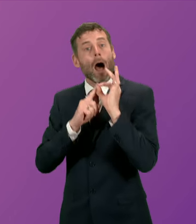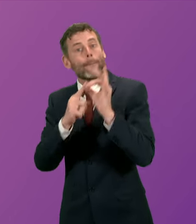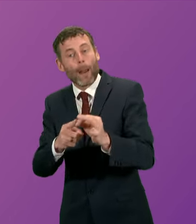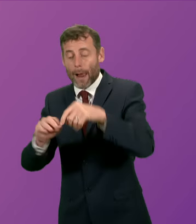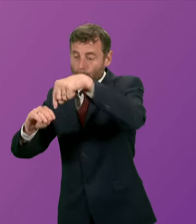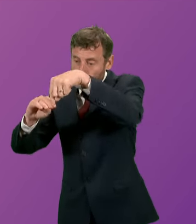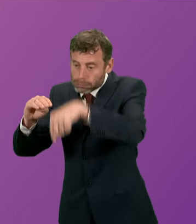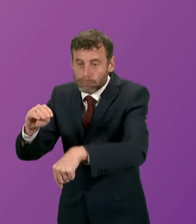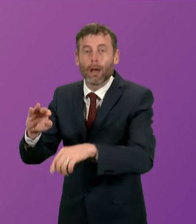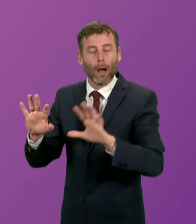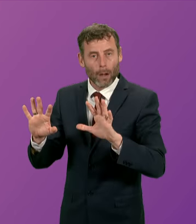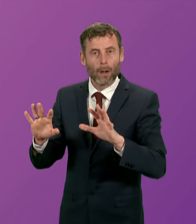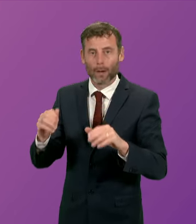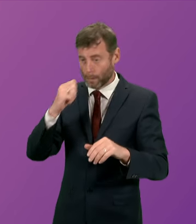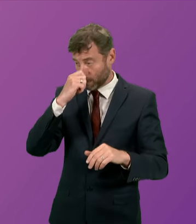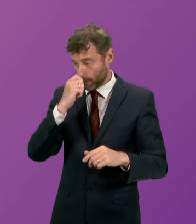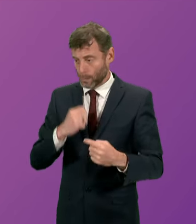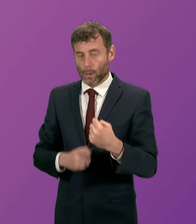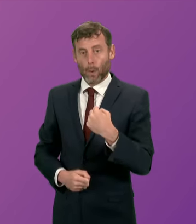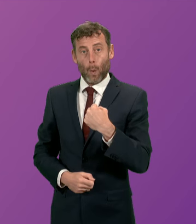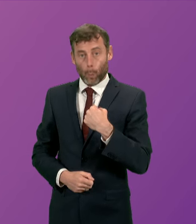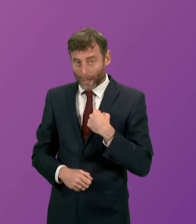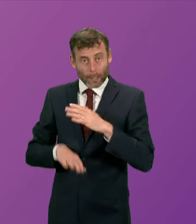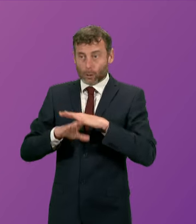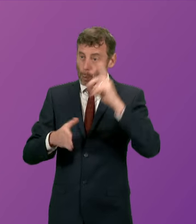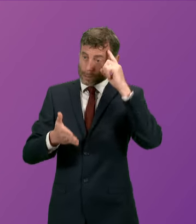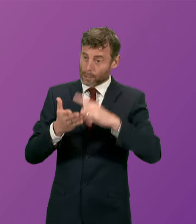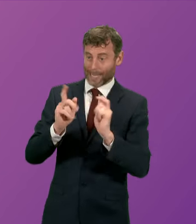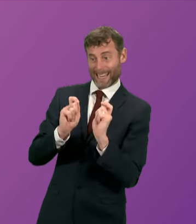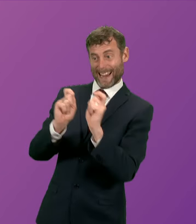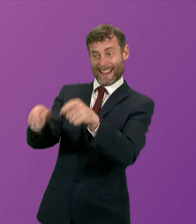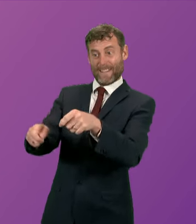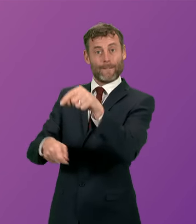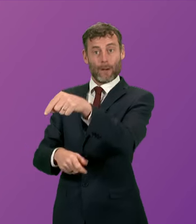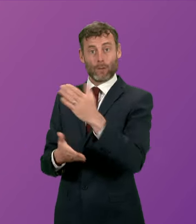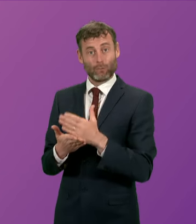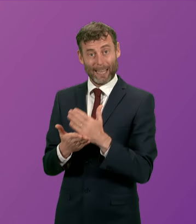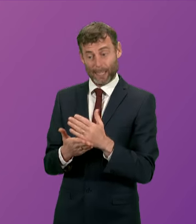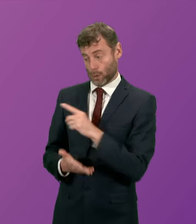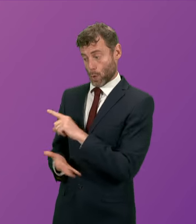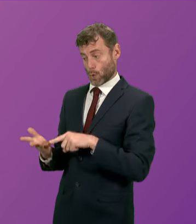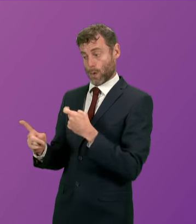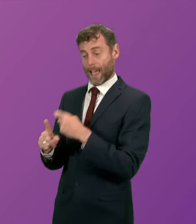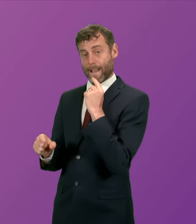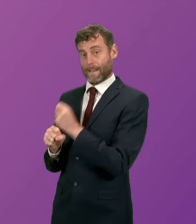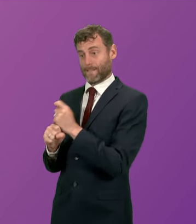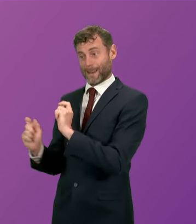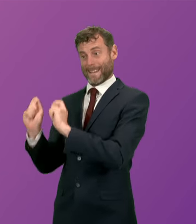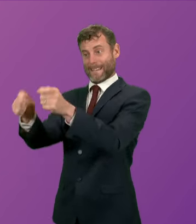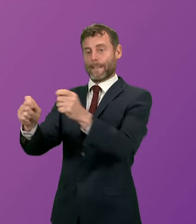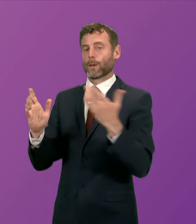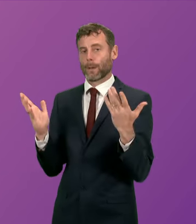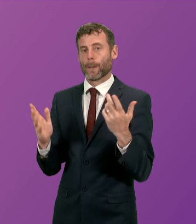for factual accuracy we do not take those decisions. Those decisions are taken by the United Kingdom government but we'd argue for that. That's why I say